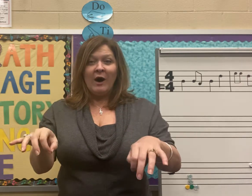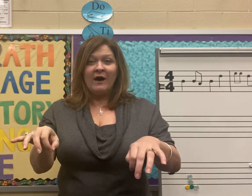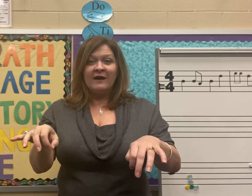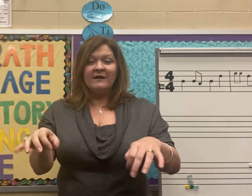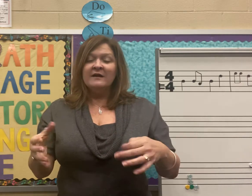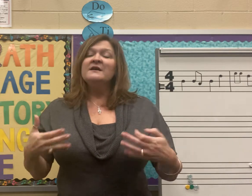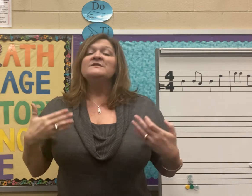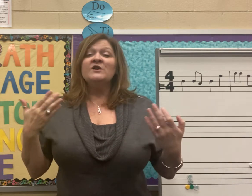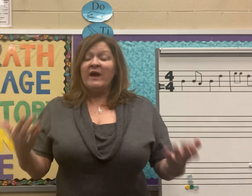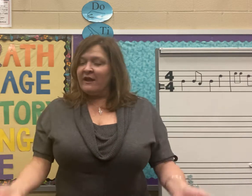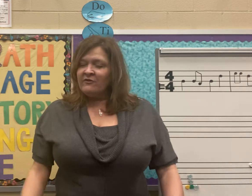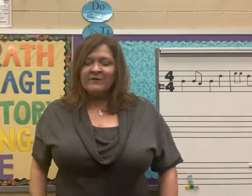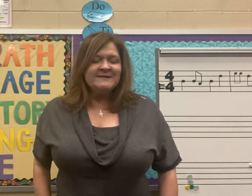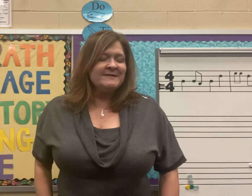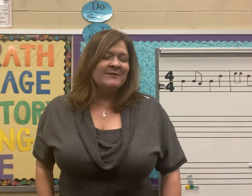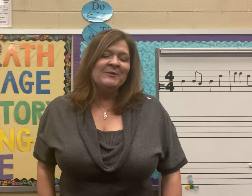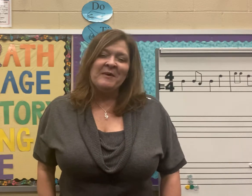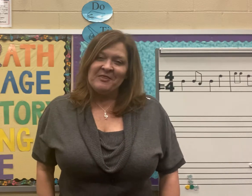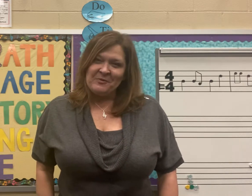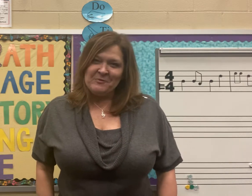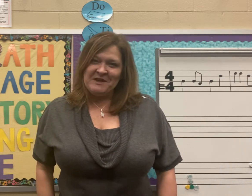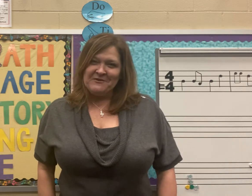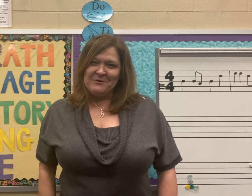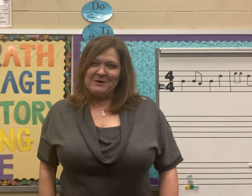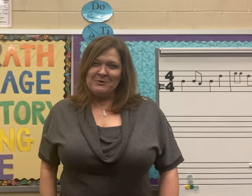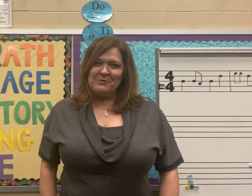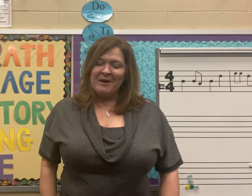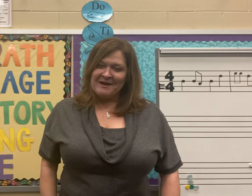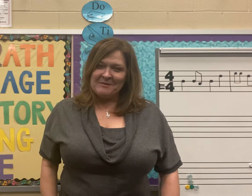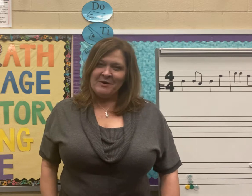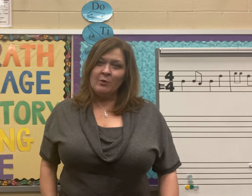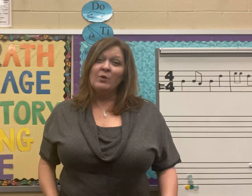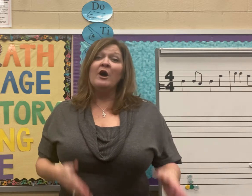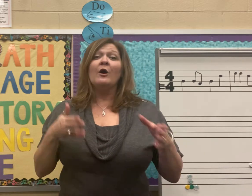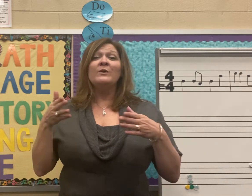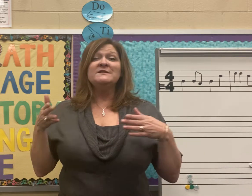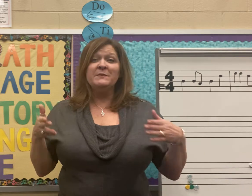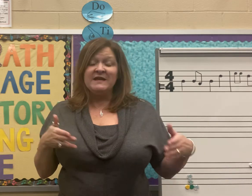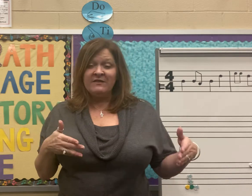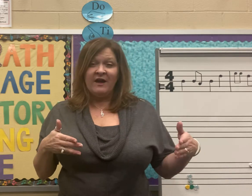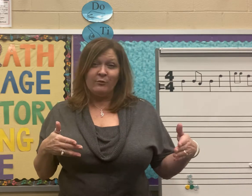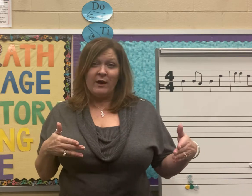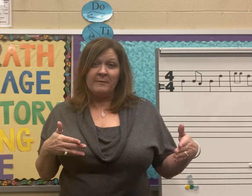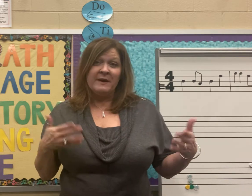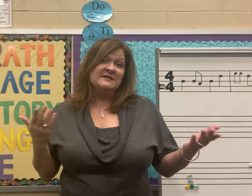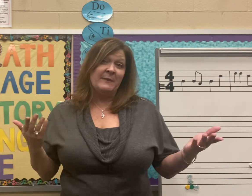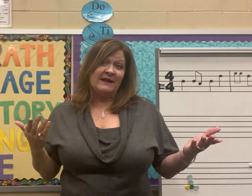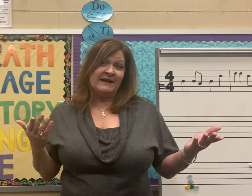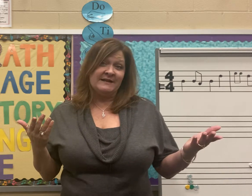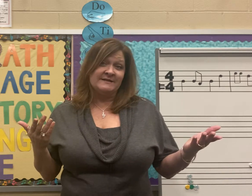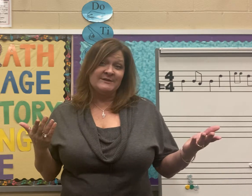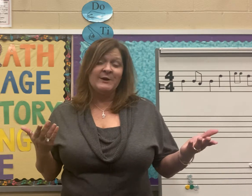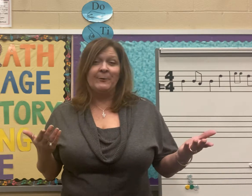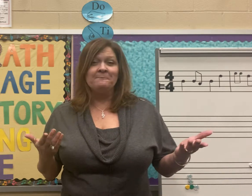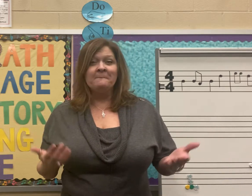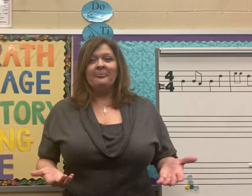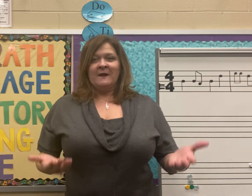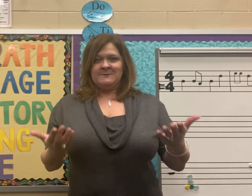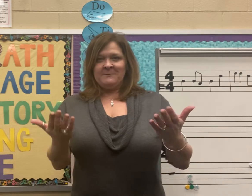So every single month when we give you a new rhyme, we always begin that rhyme by spelling it. So do me a